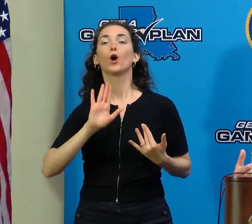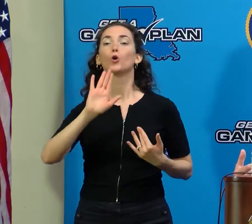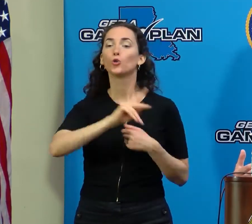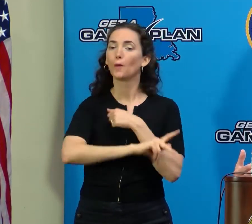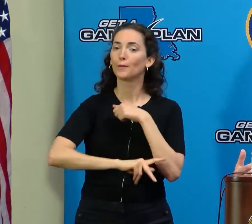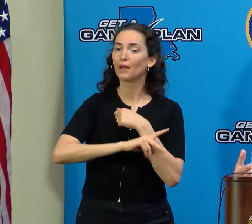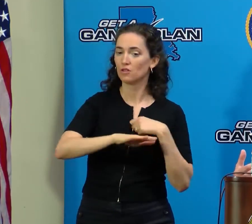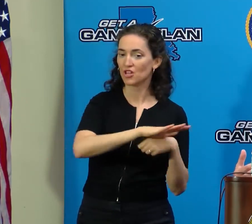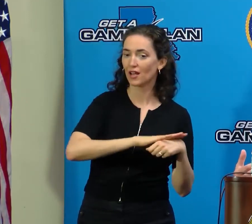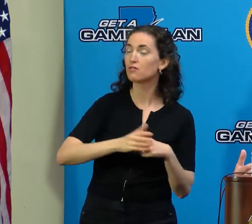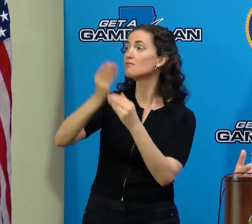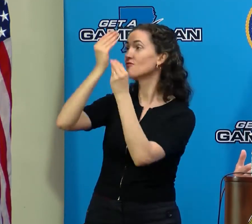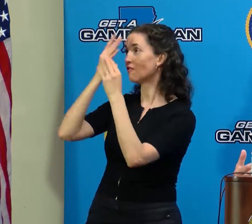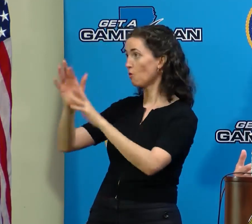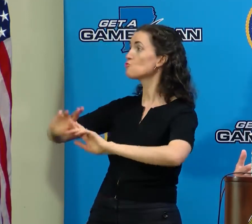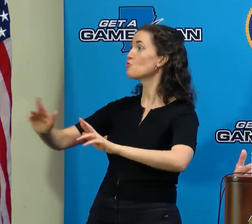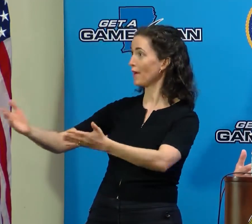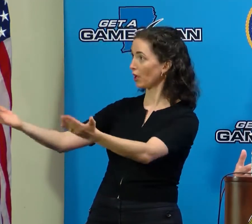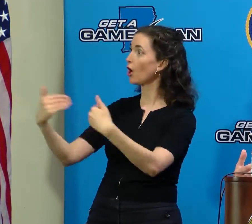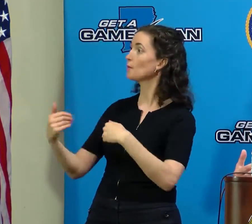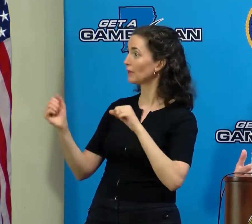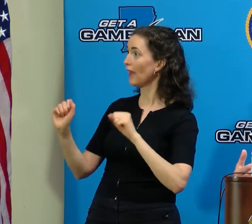you that it is okay to do so.